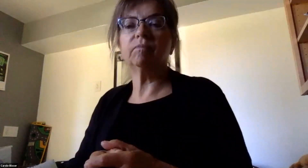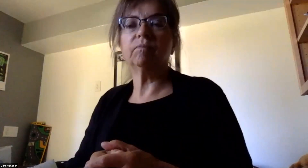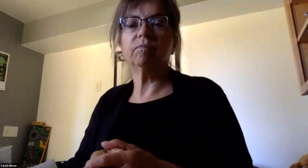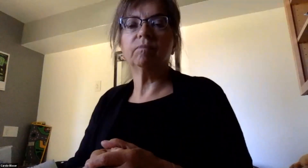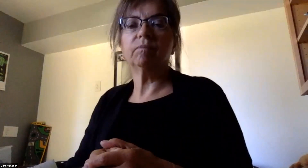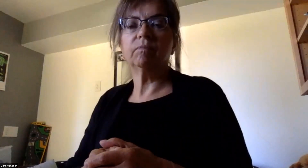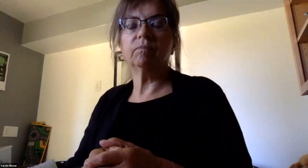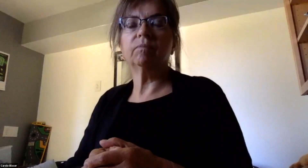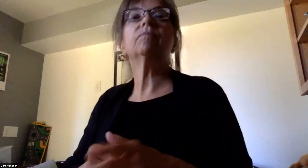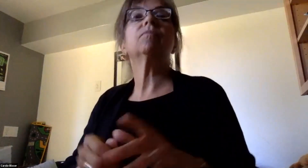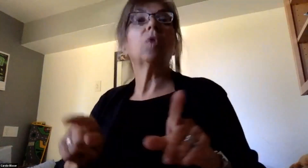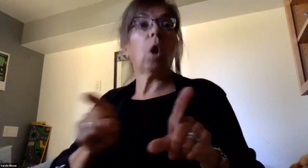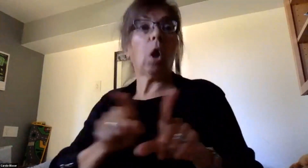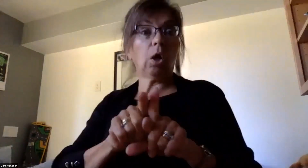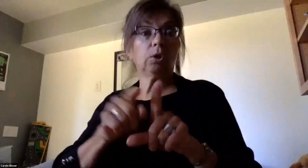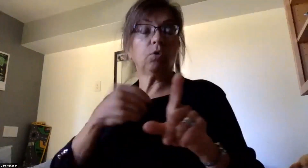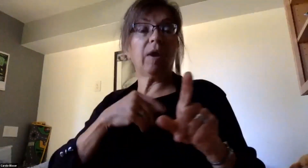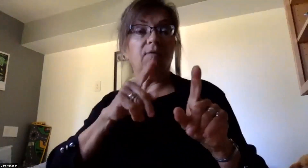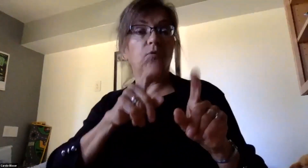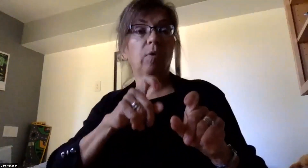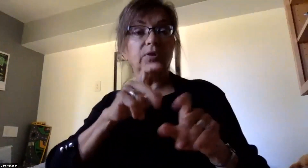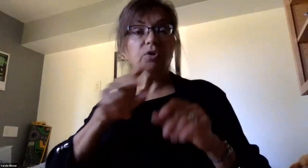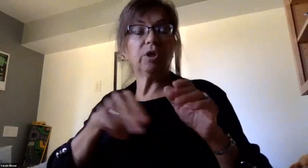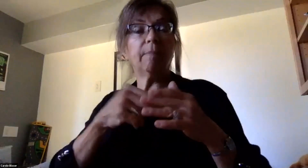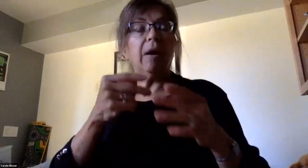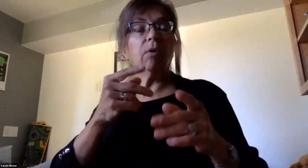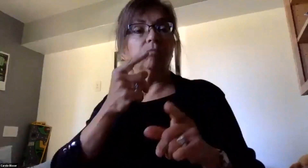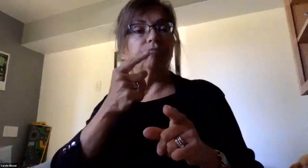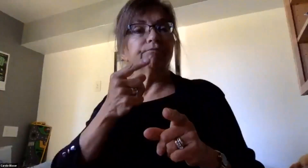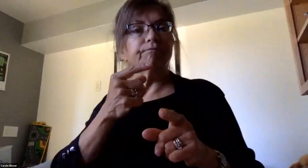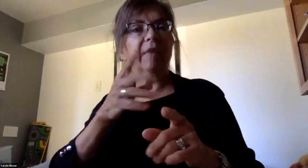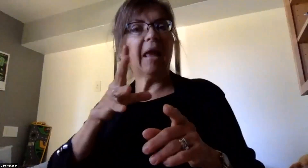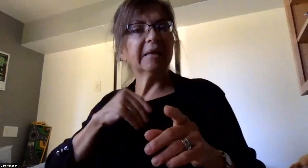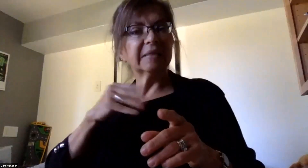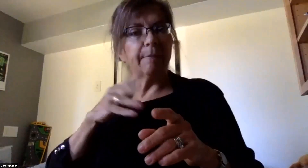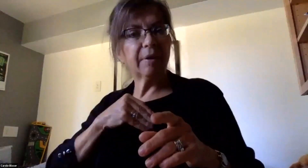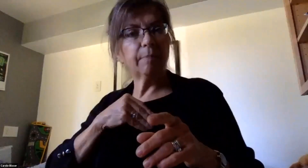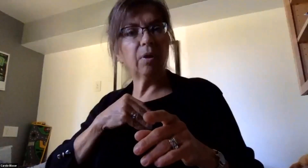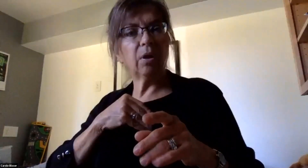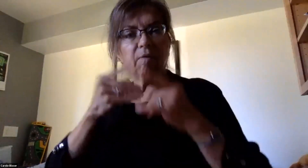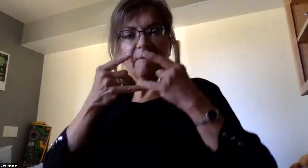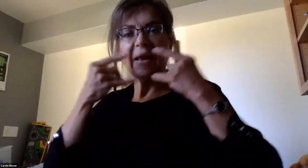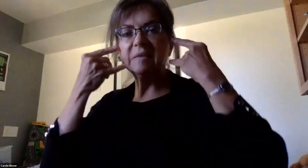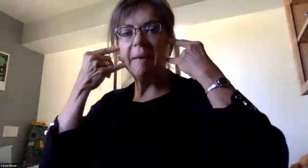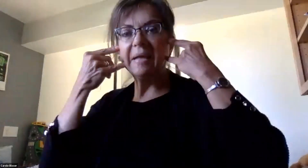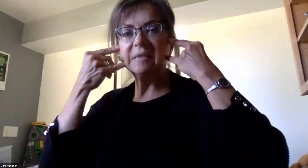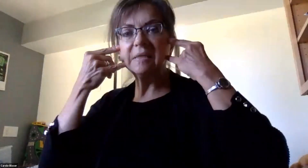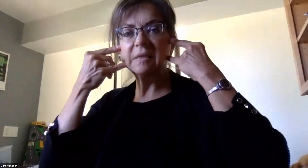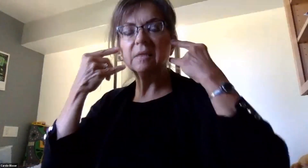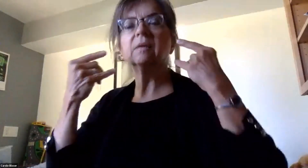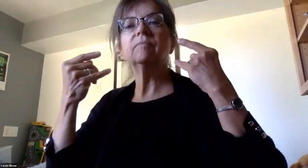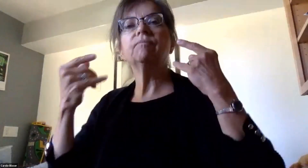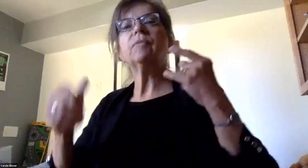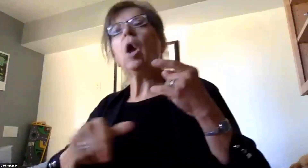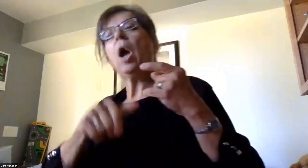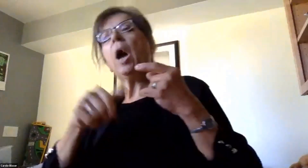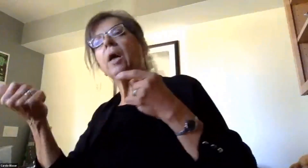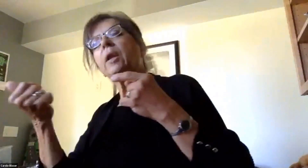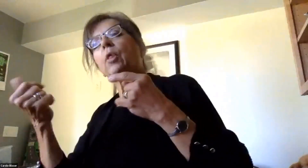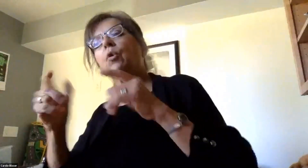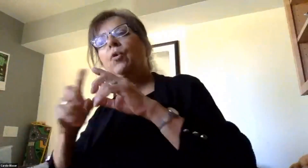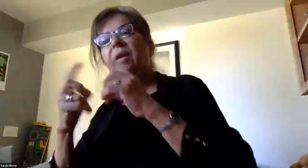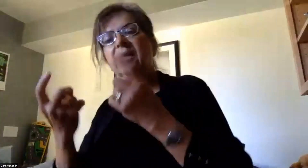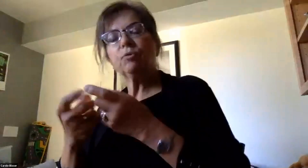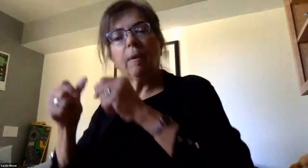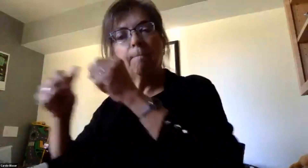We also have a question about acceptable face masks and a neighboring district posted some information